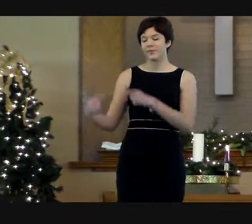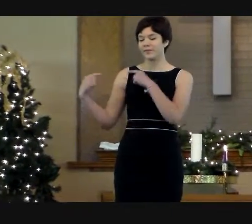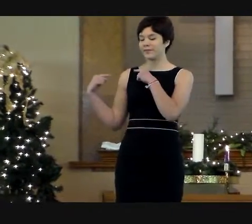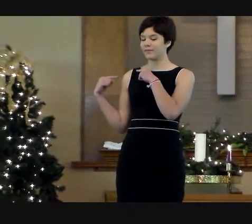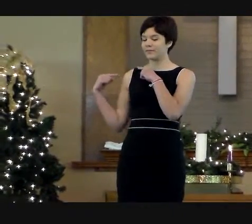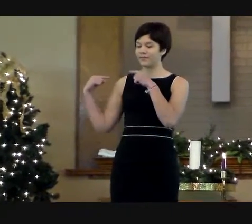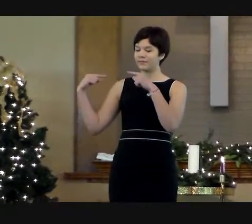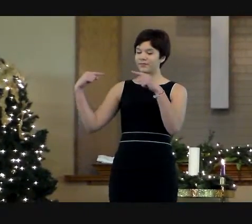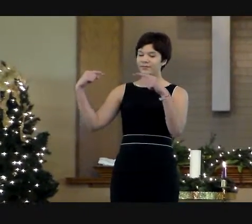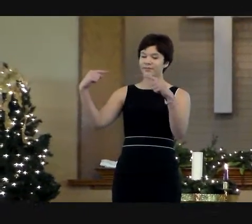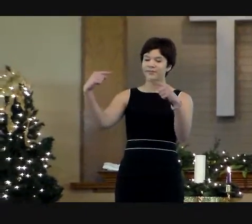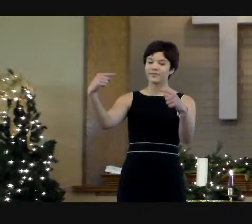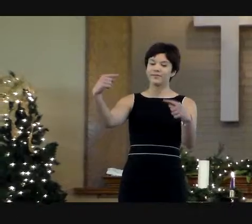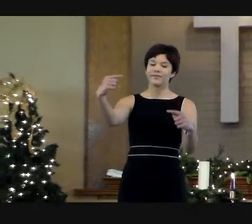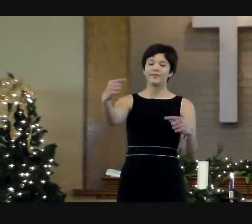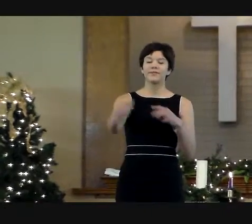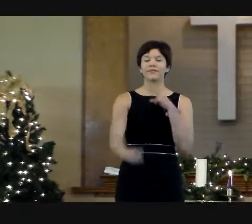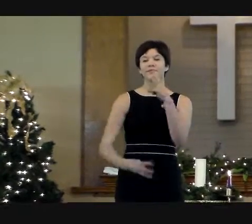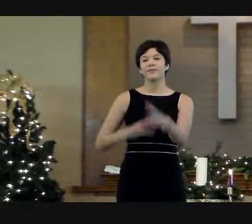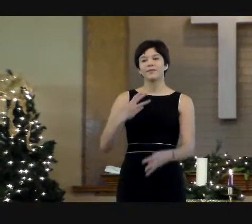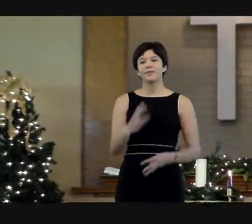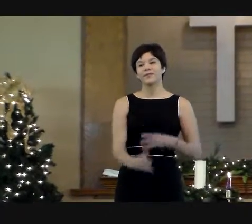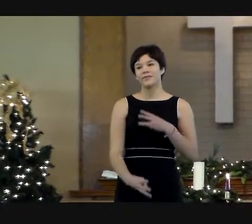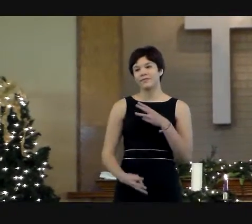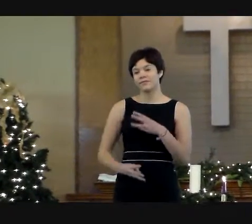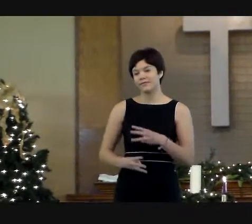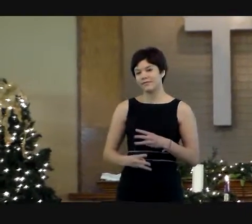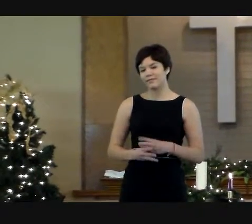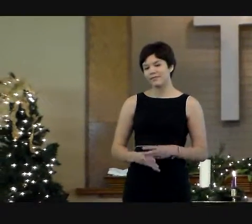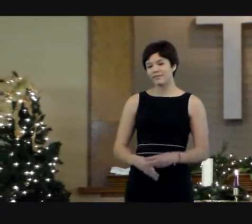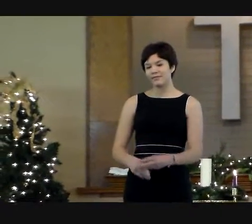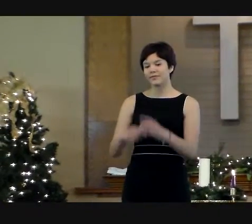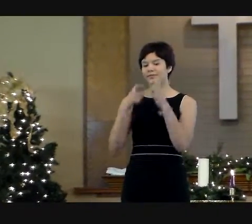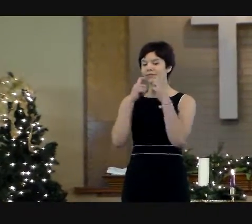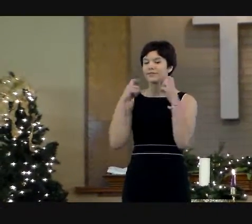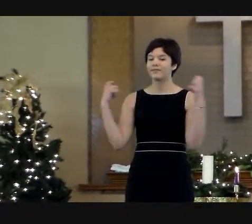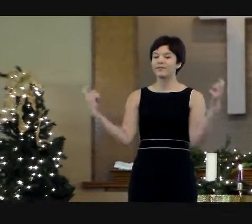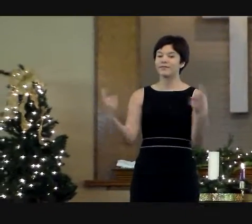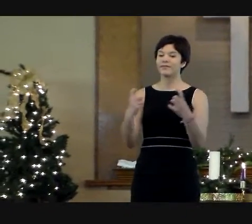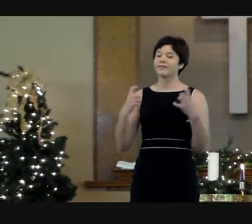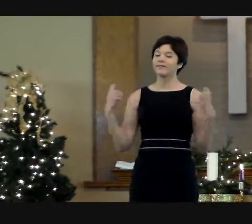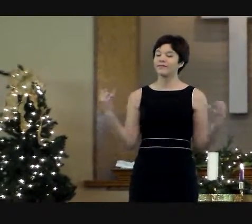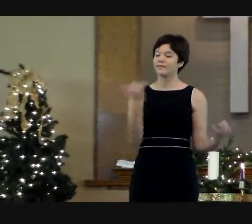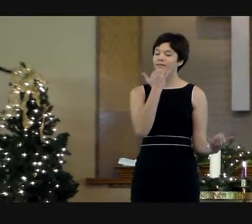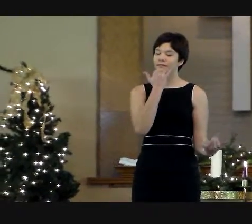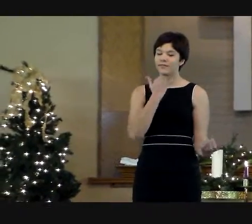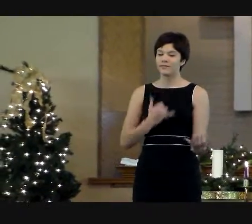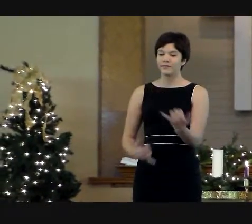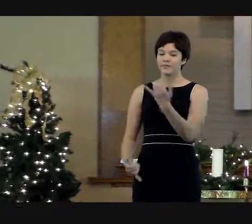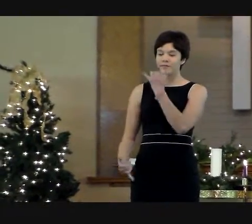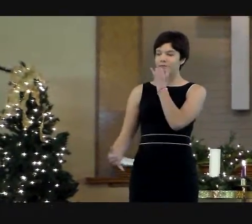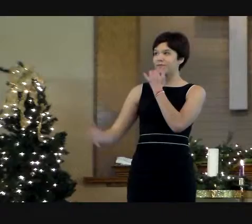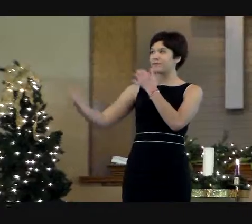Long lay the world in sin and there are